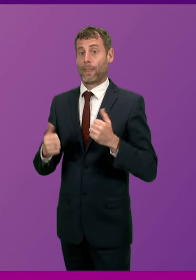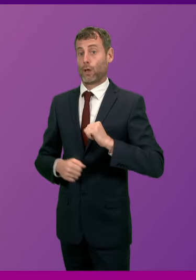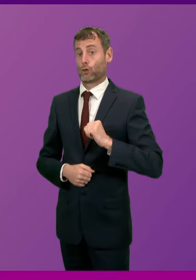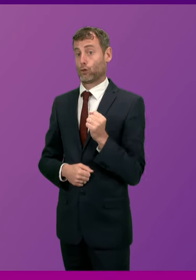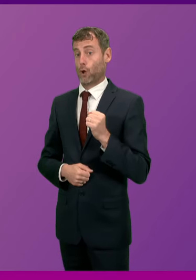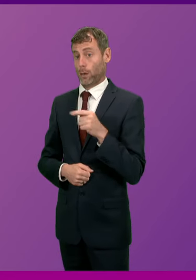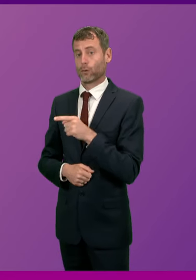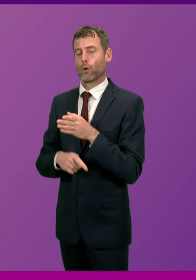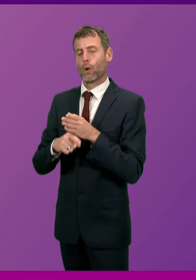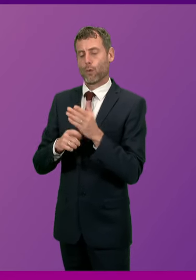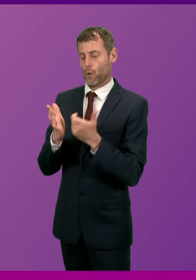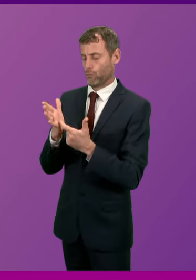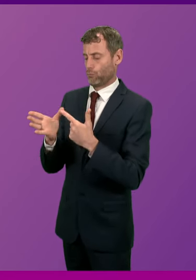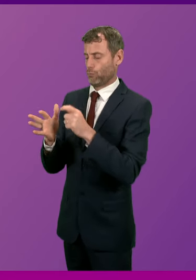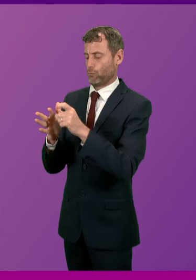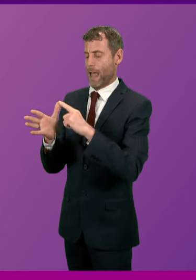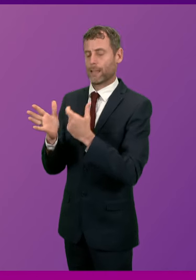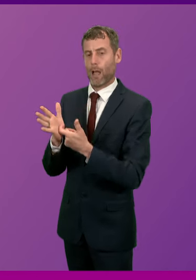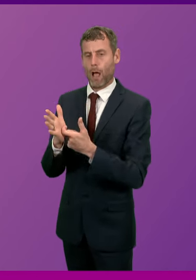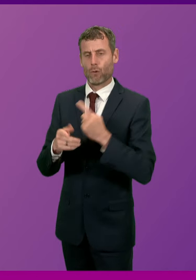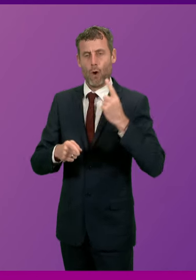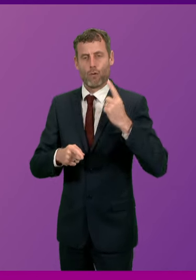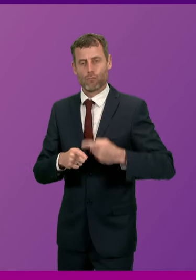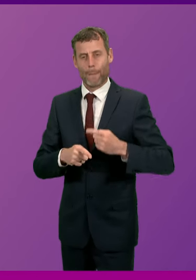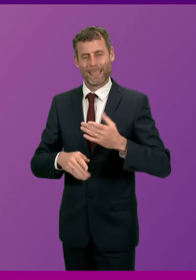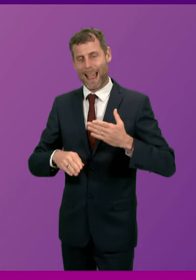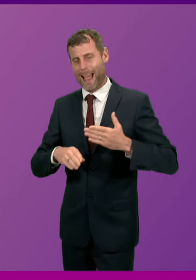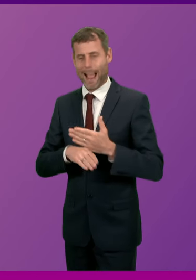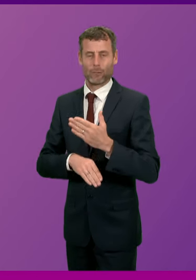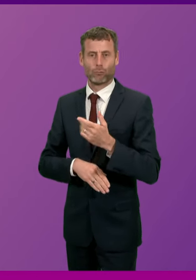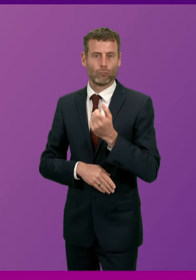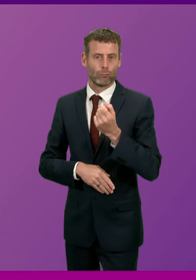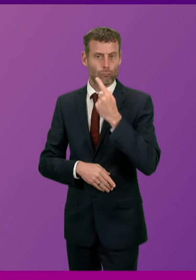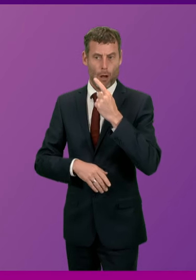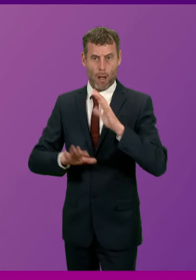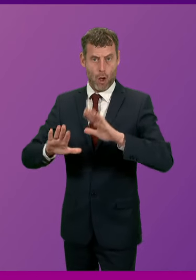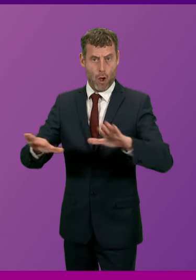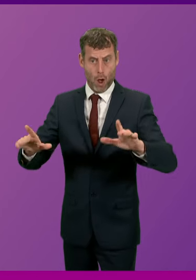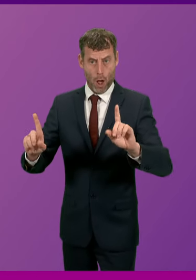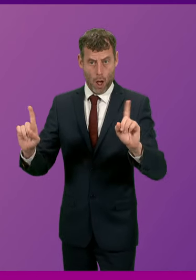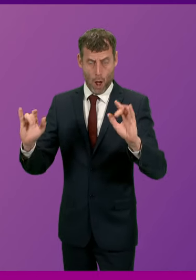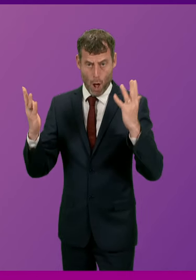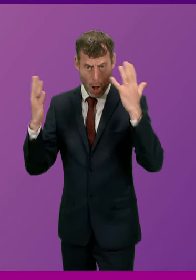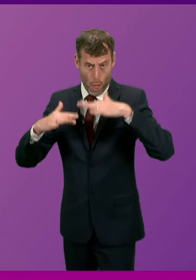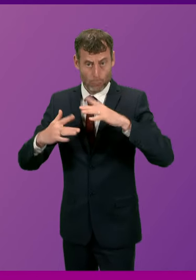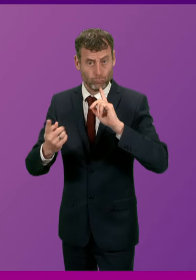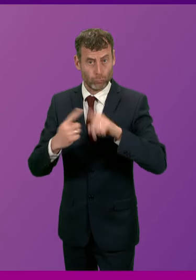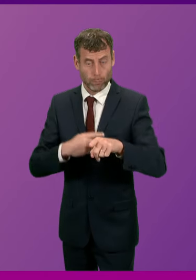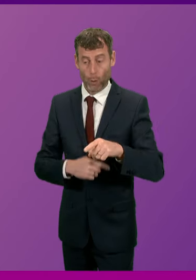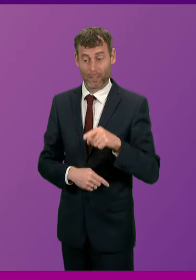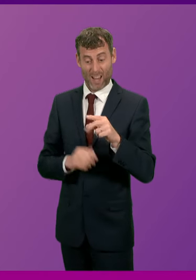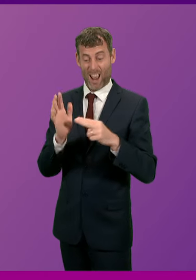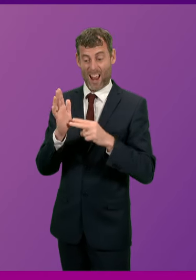the rapid action drug alerts and response to health care staff and the public to highlight the increased dangers associated with